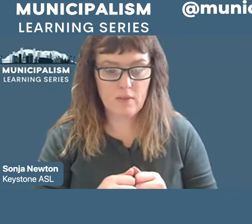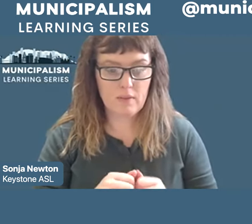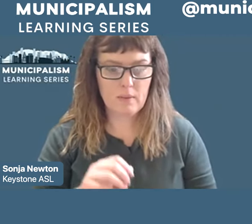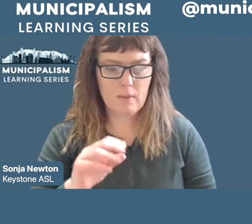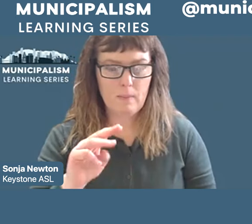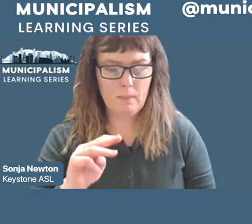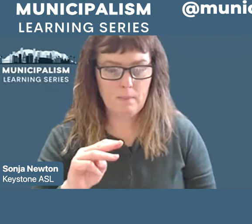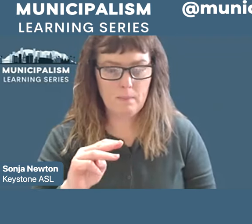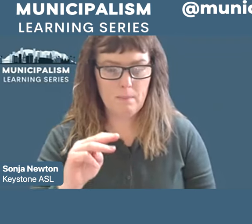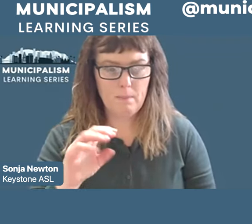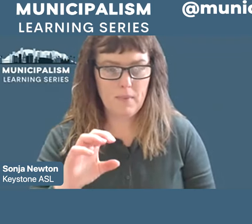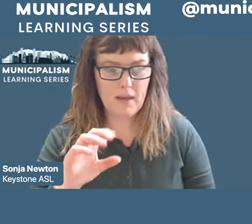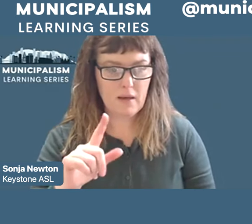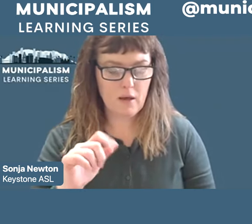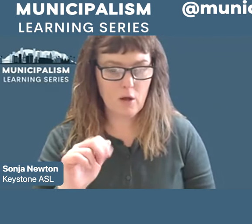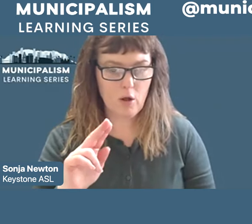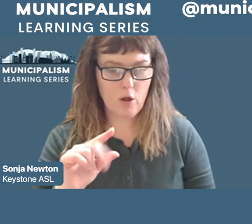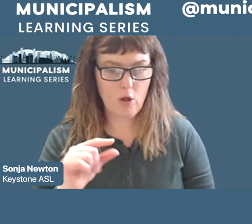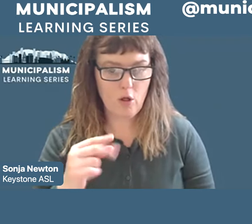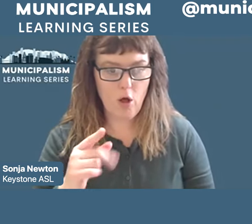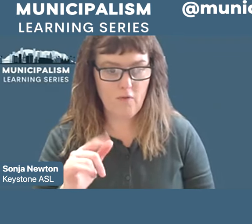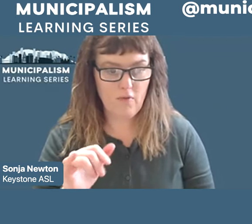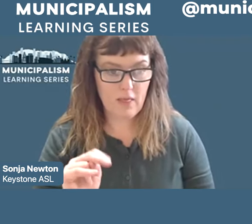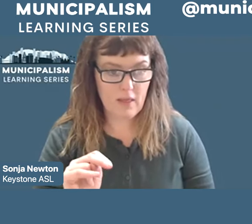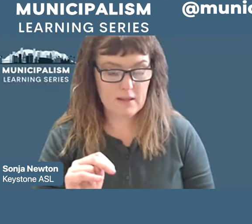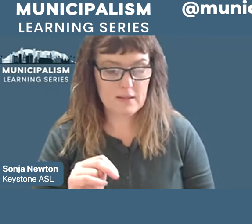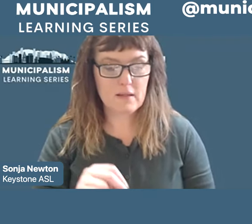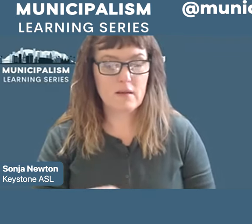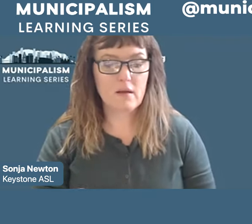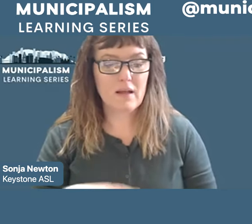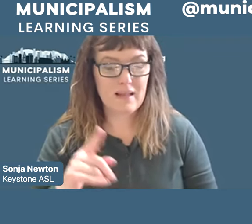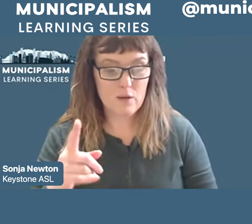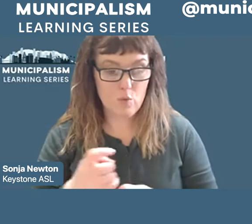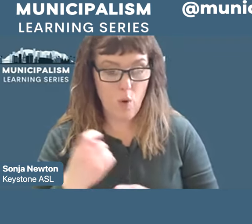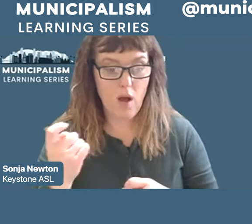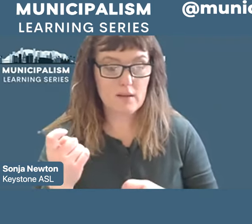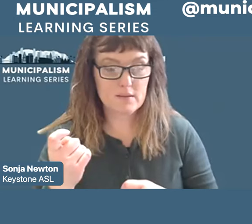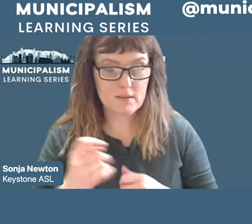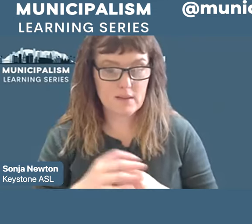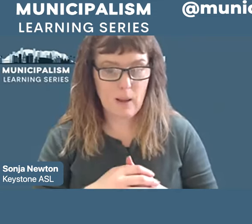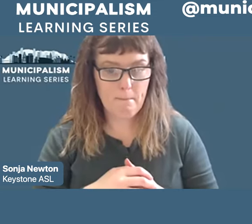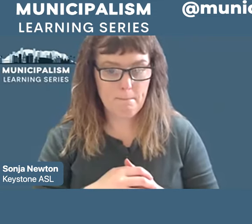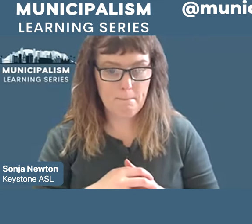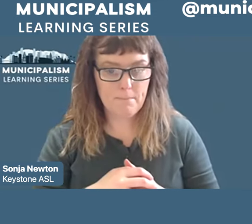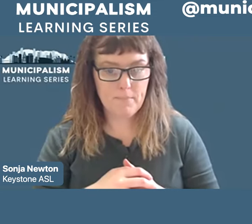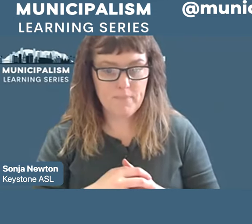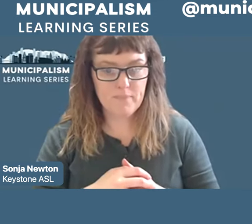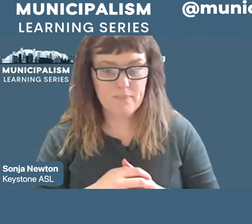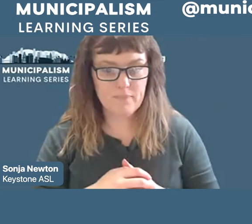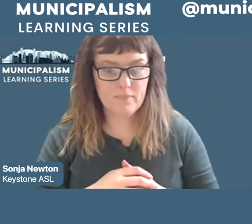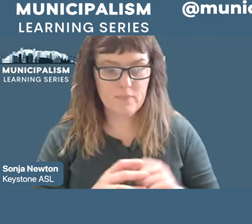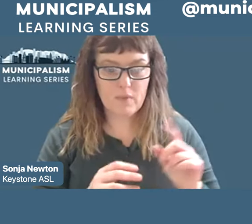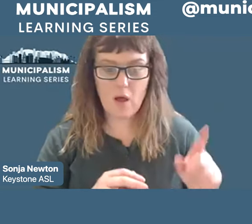and Gail won Andres didn't and Gail was the only progressive